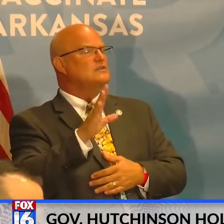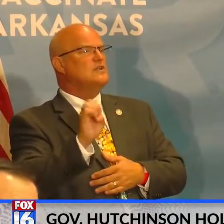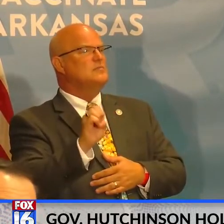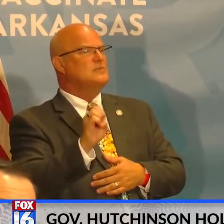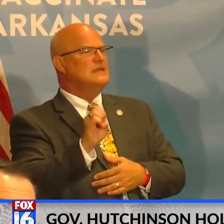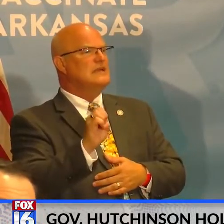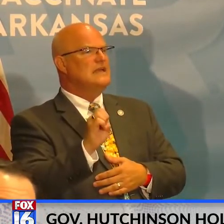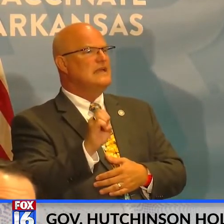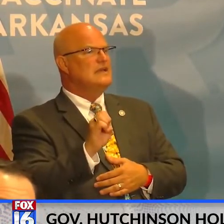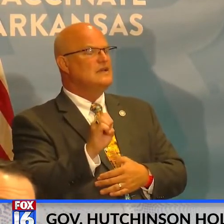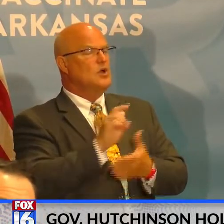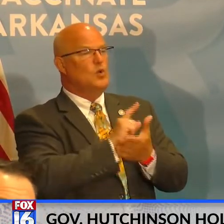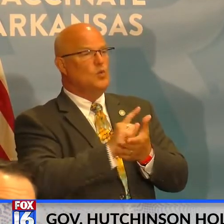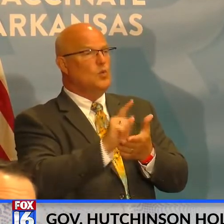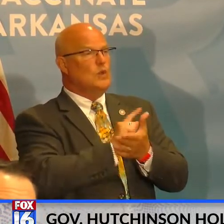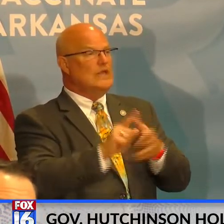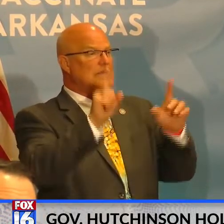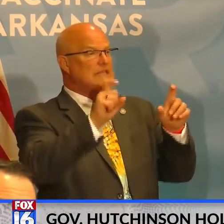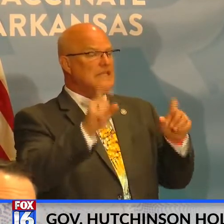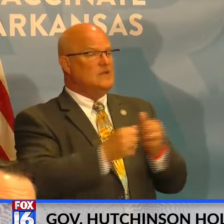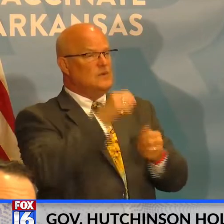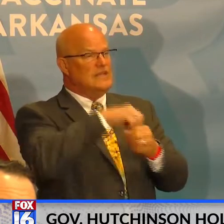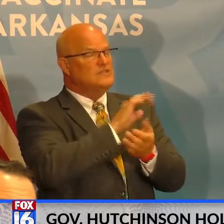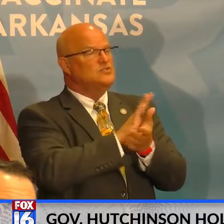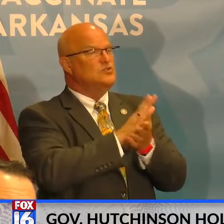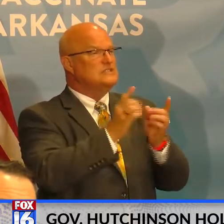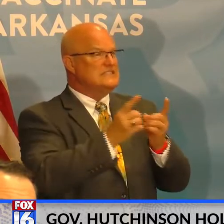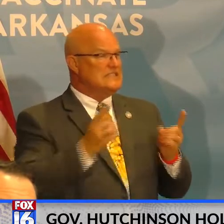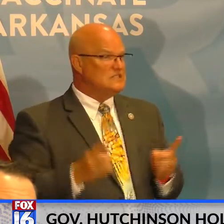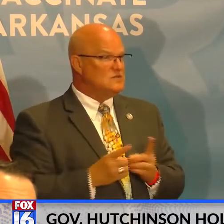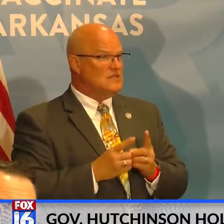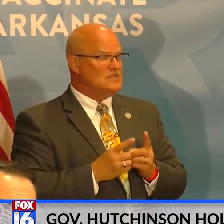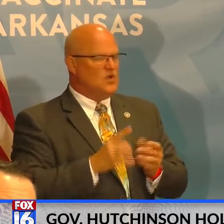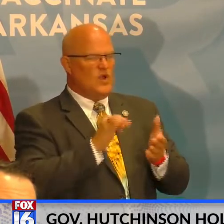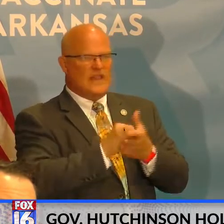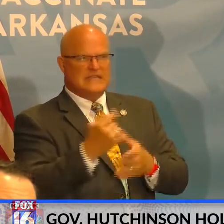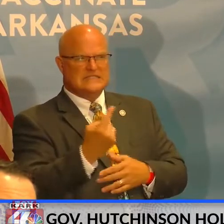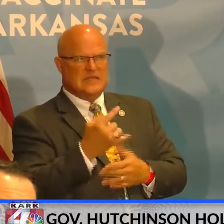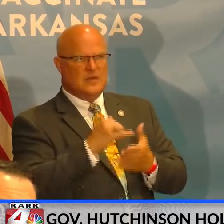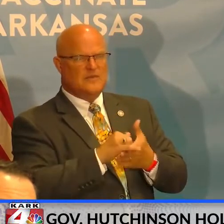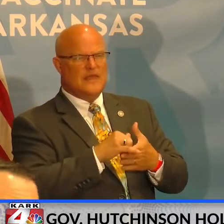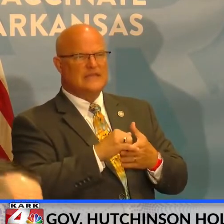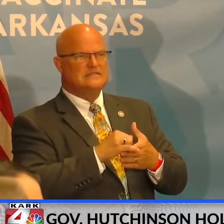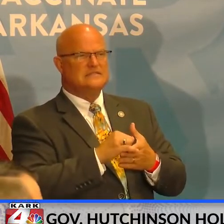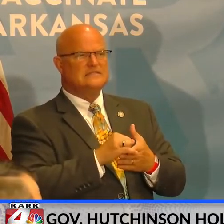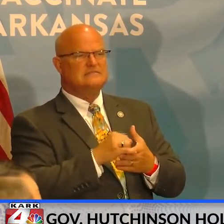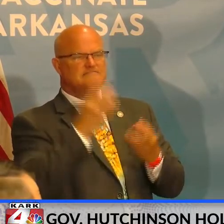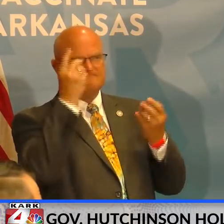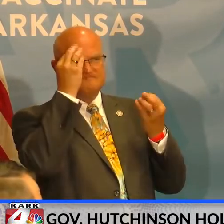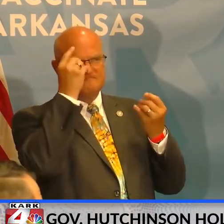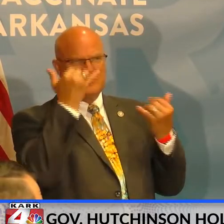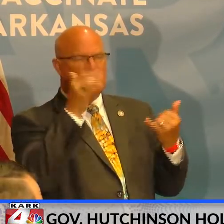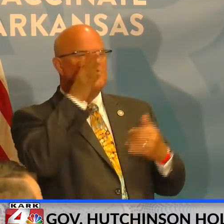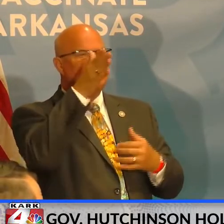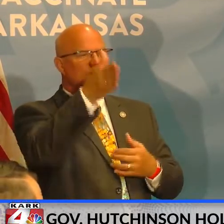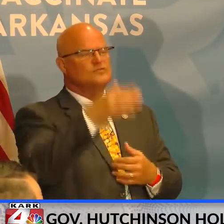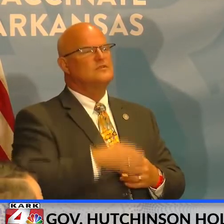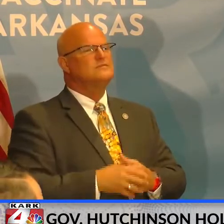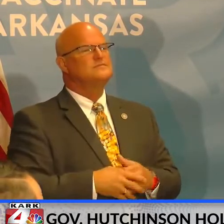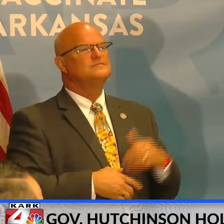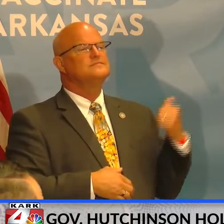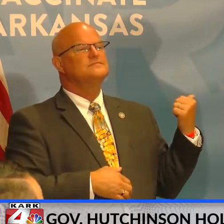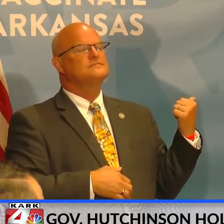weekly testing within school districts? Or is that something that's on the table for future purposes?